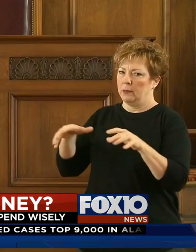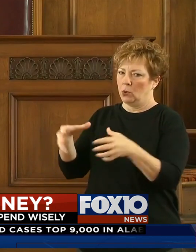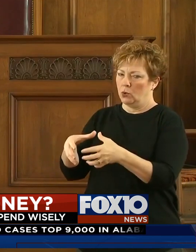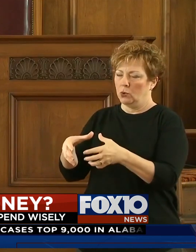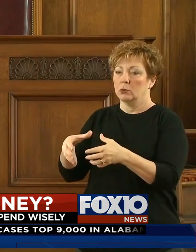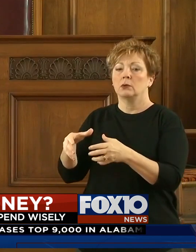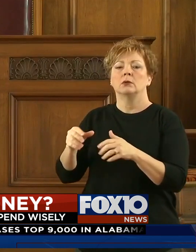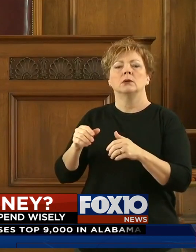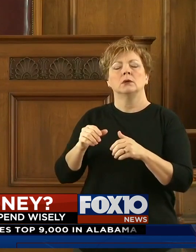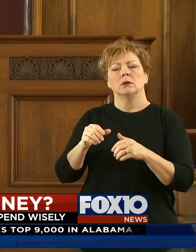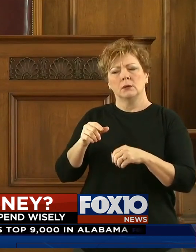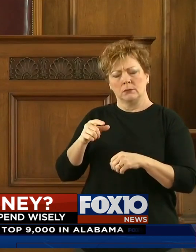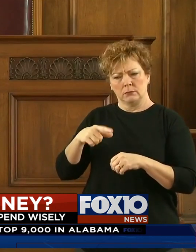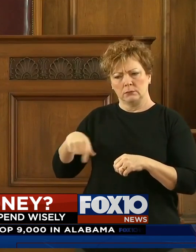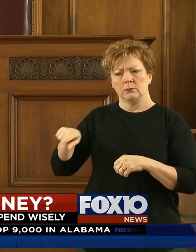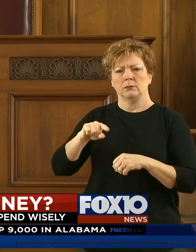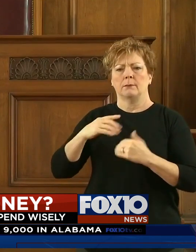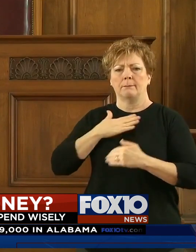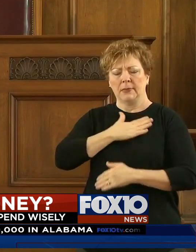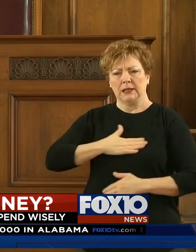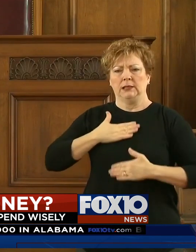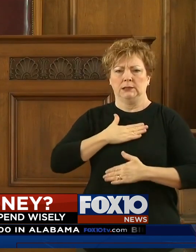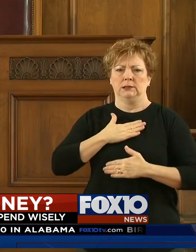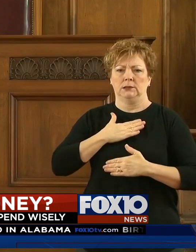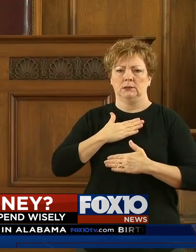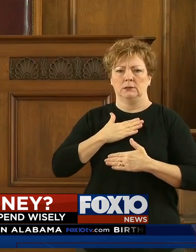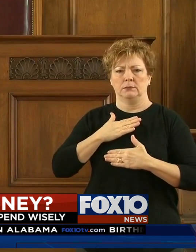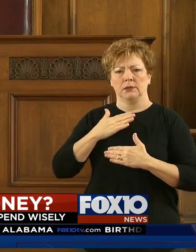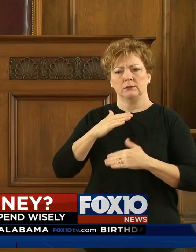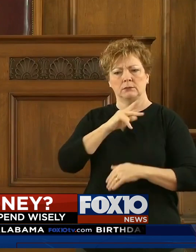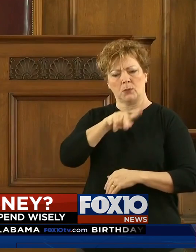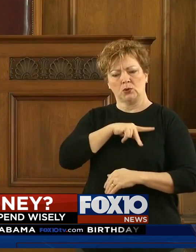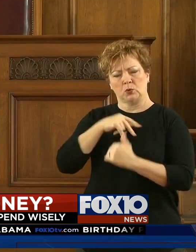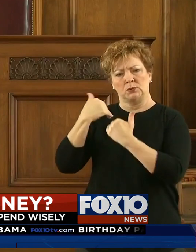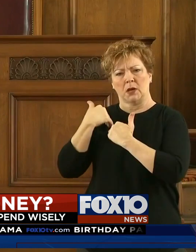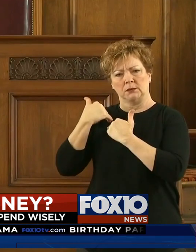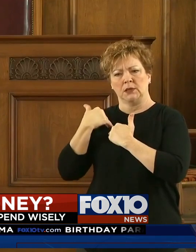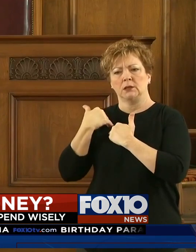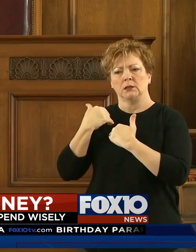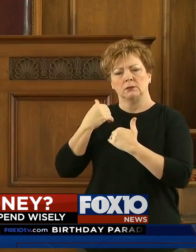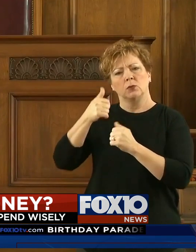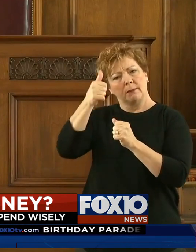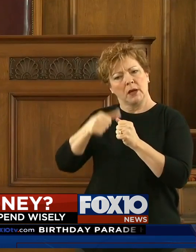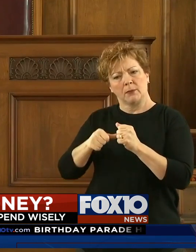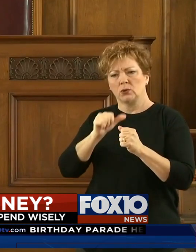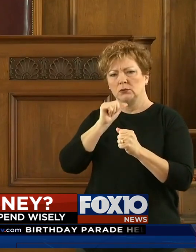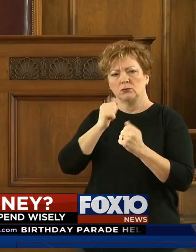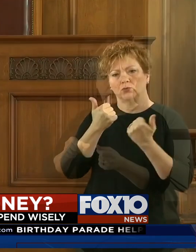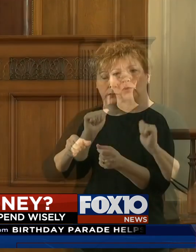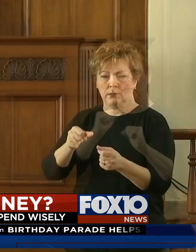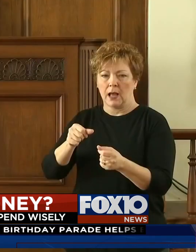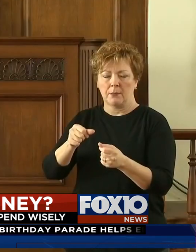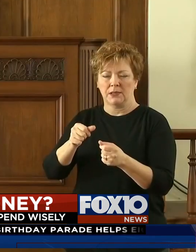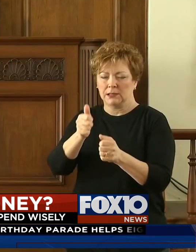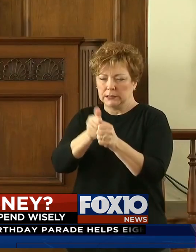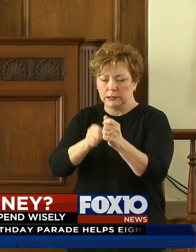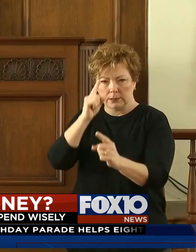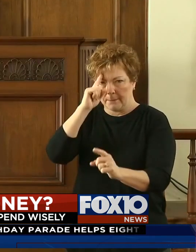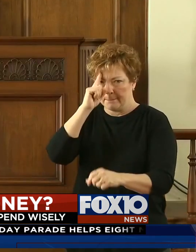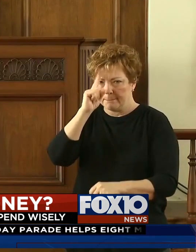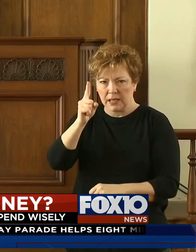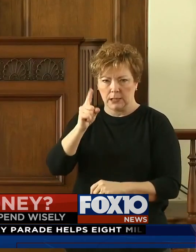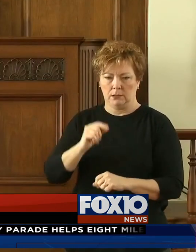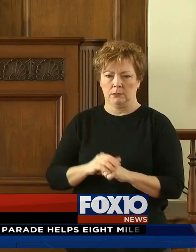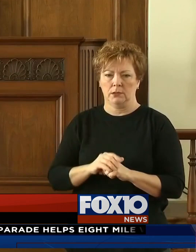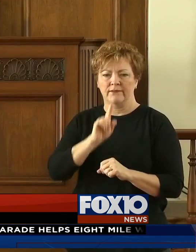and said that she will not call that needed special session until they disclose their plans. It's imperative